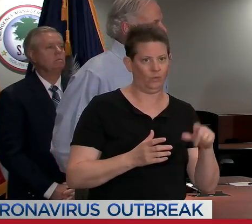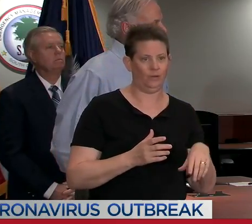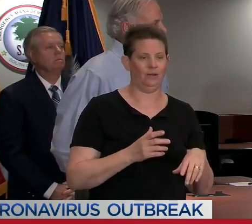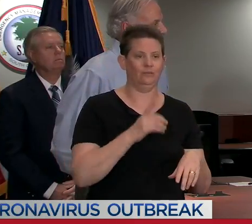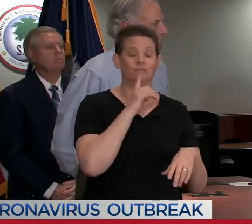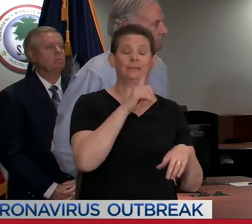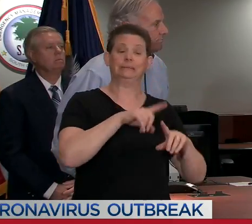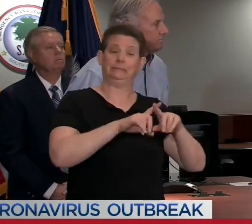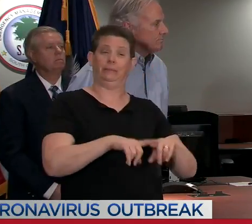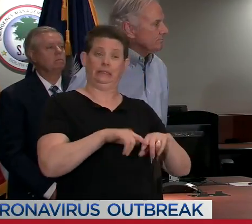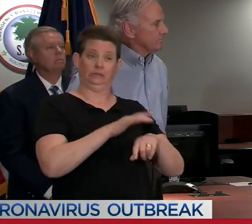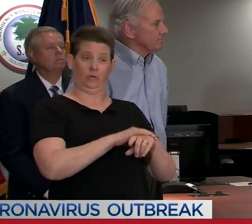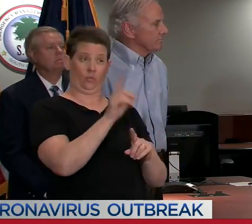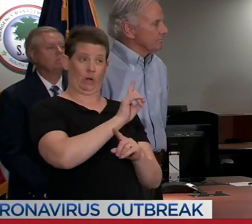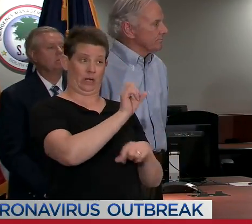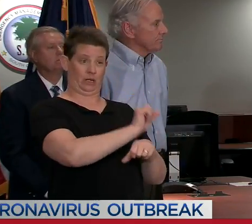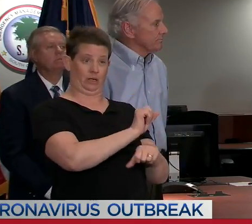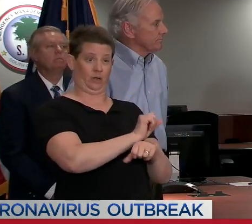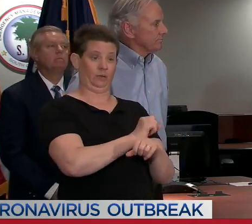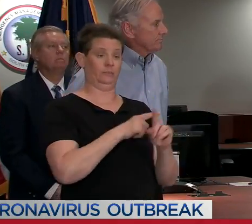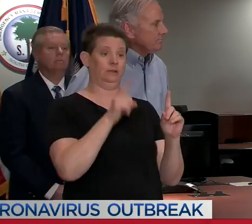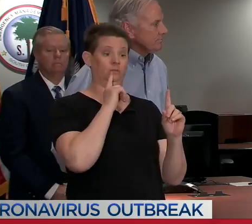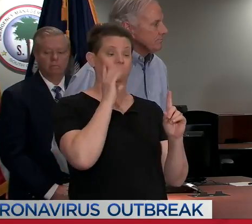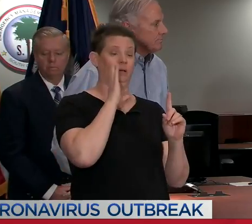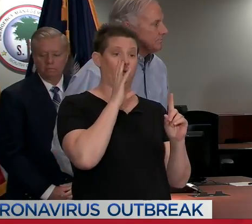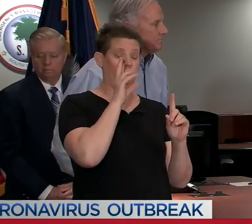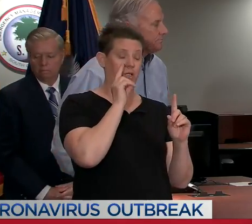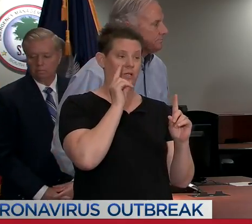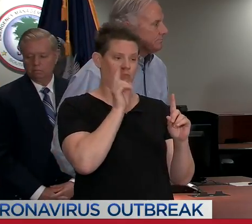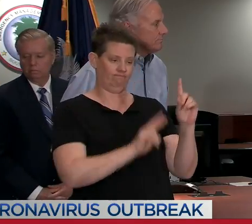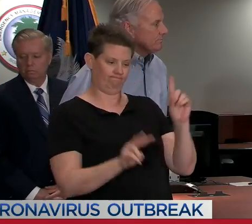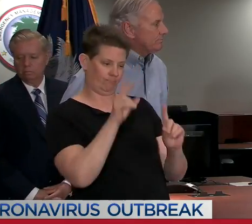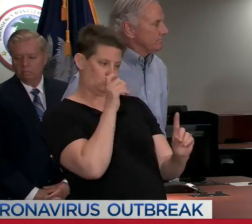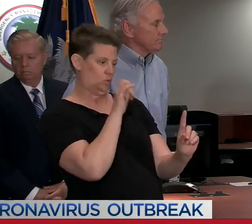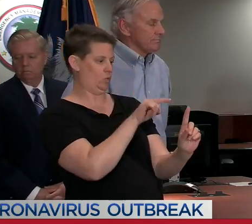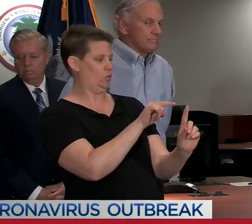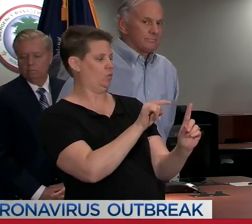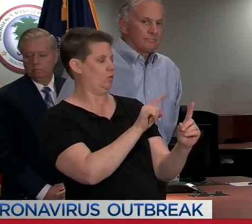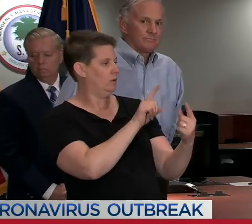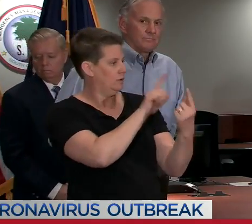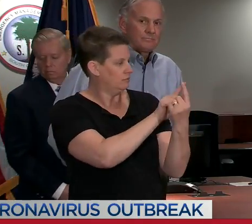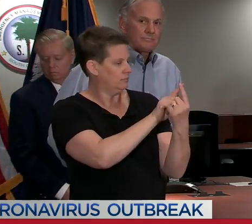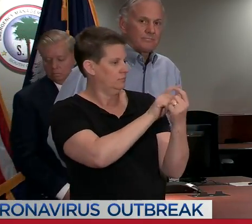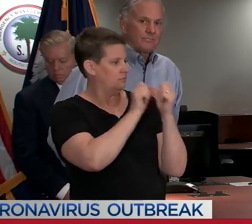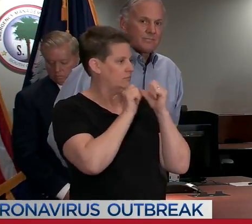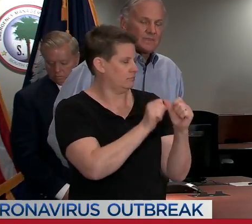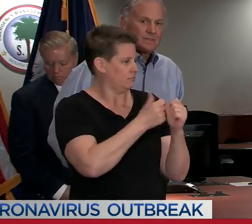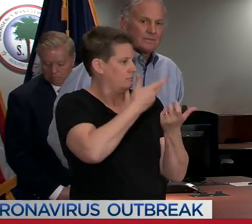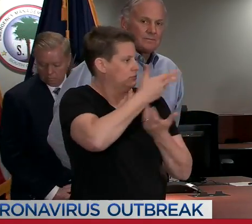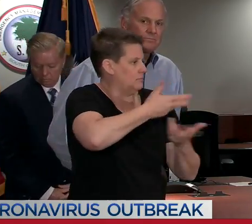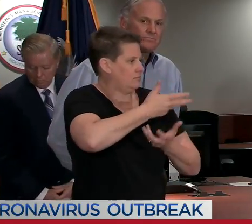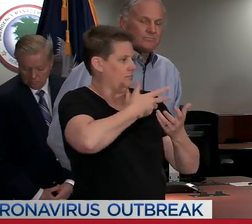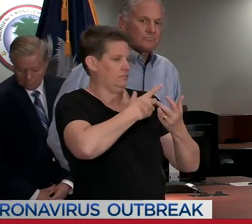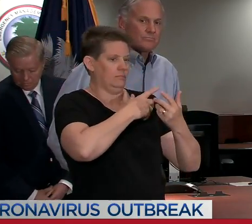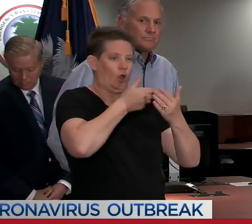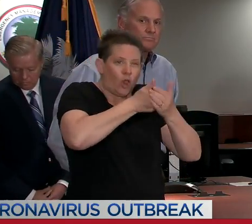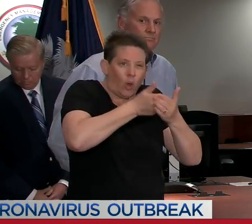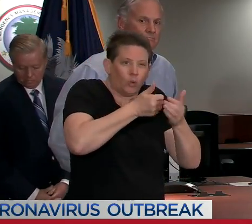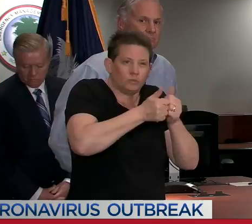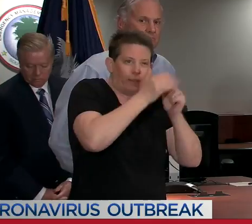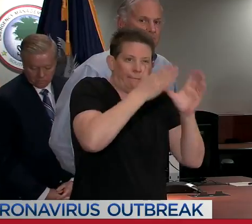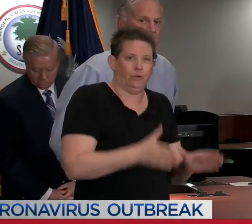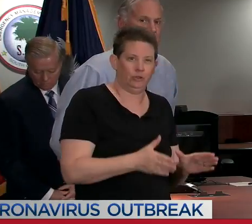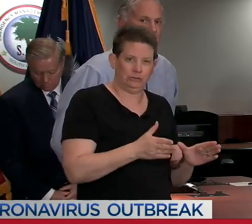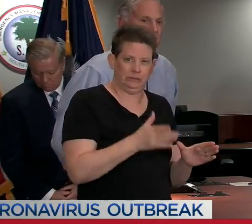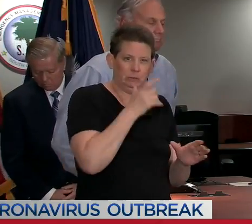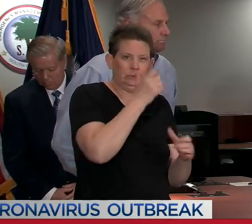from the work setting, but in general, we focus on the close contacts, people who've had close, prolonged face-to-face contact with someone who is ill. And